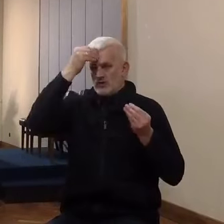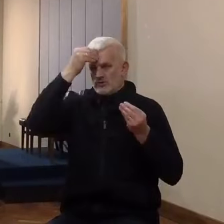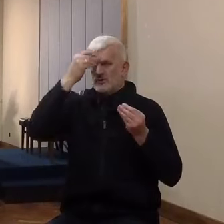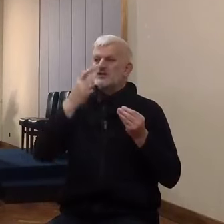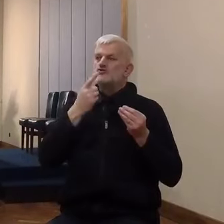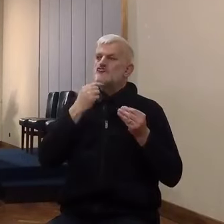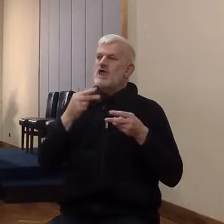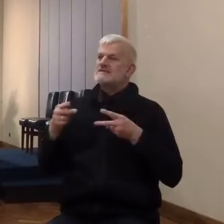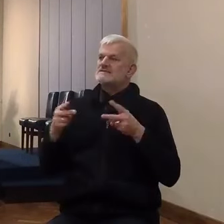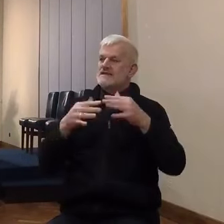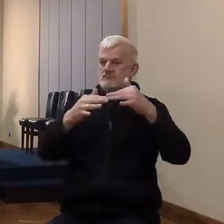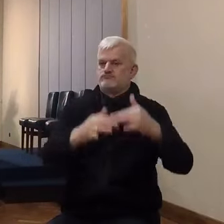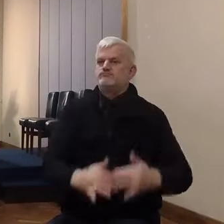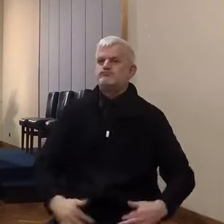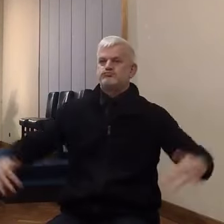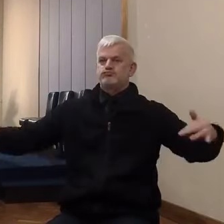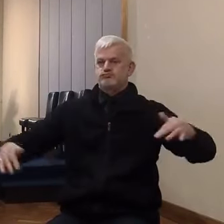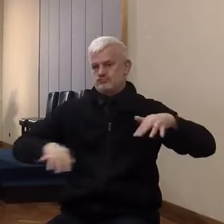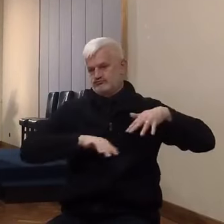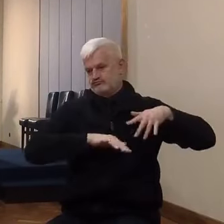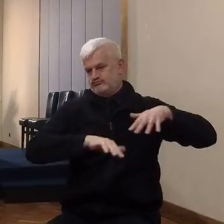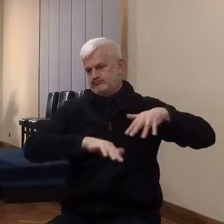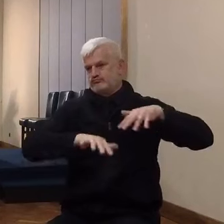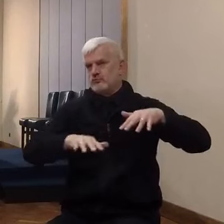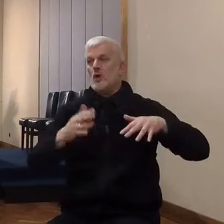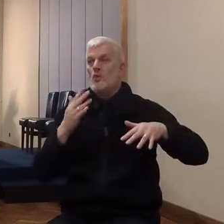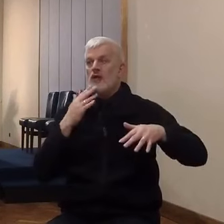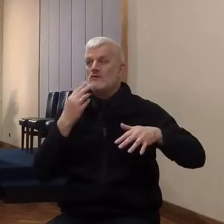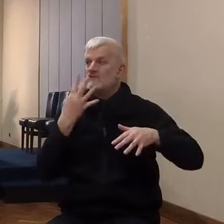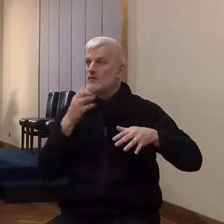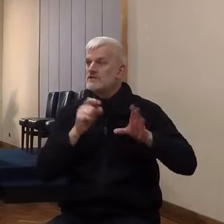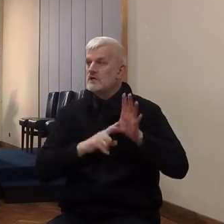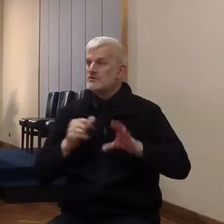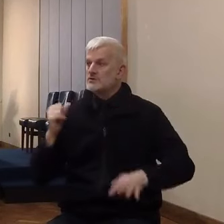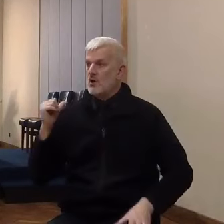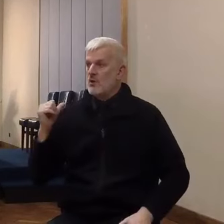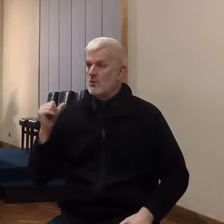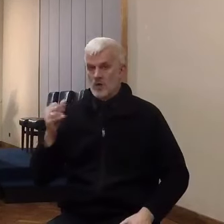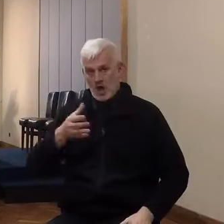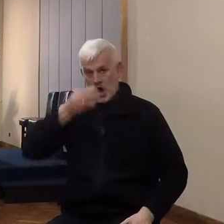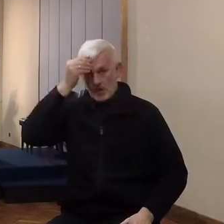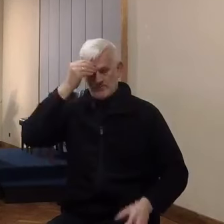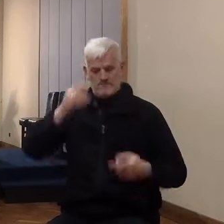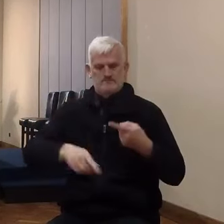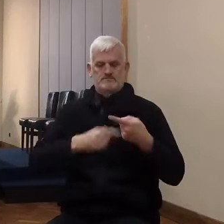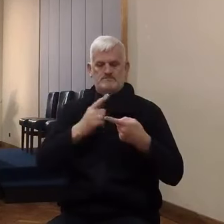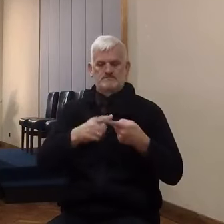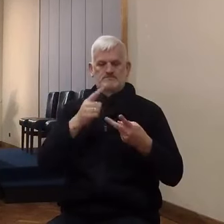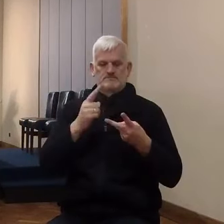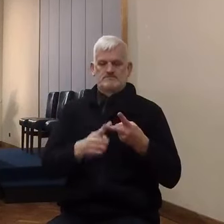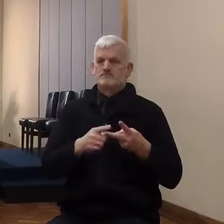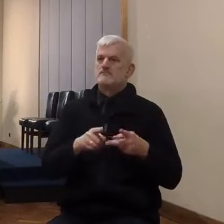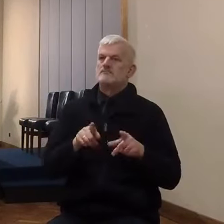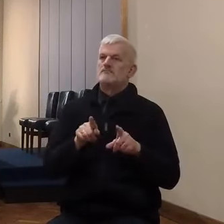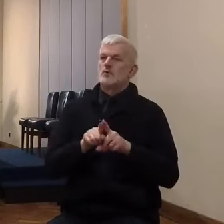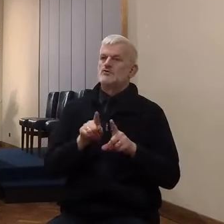previously, the deliverance of the children of Israel from captivity in Egypt.